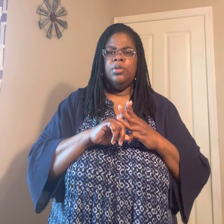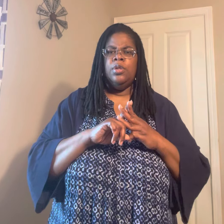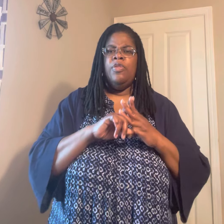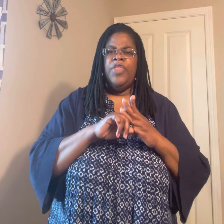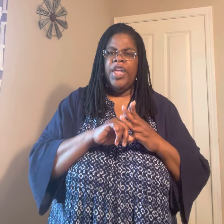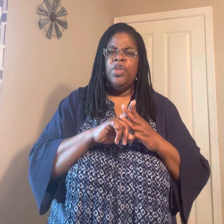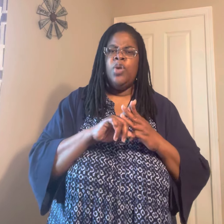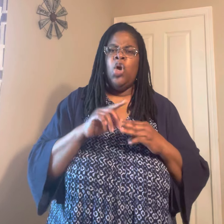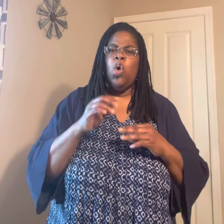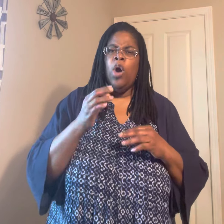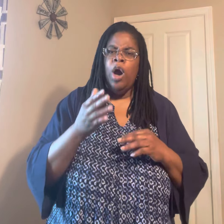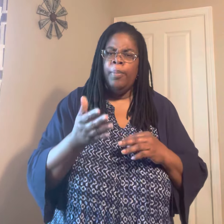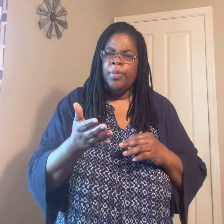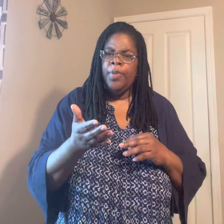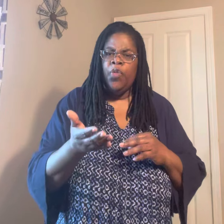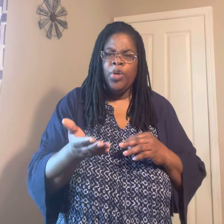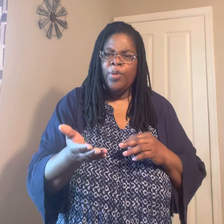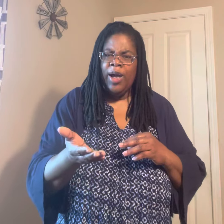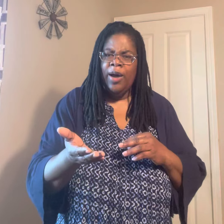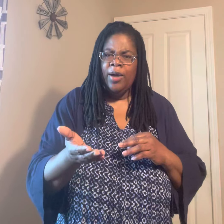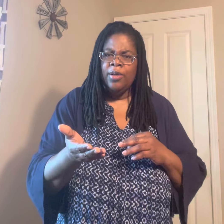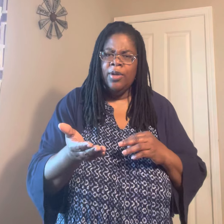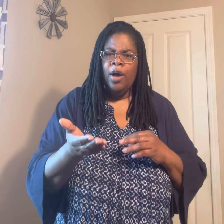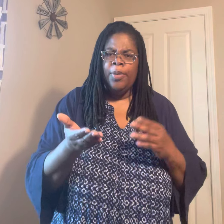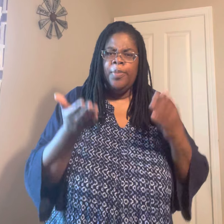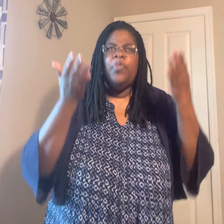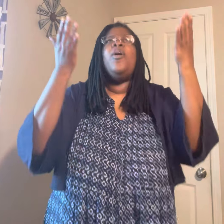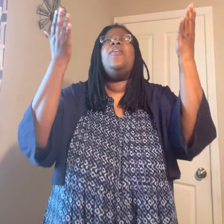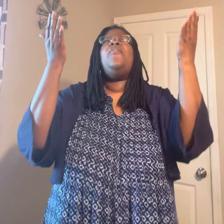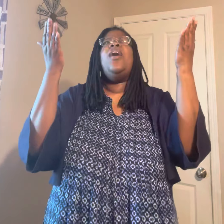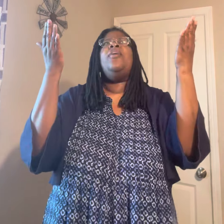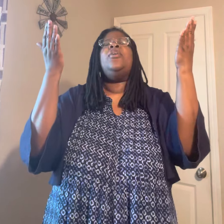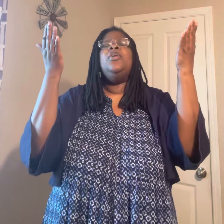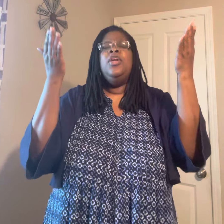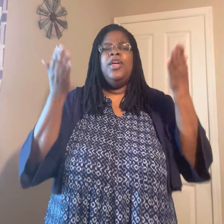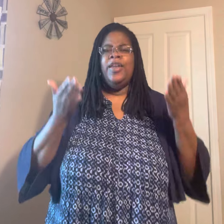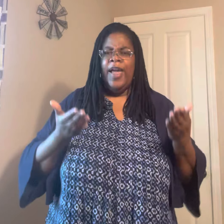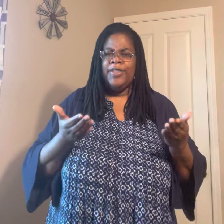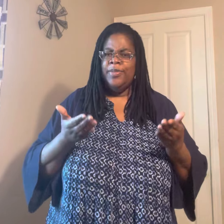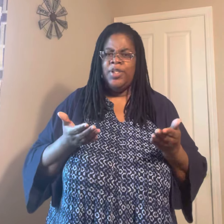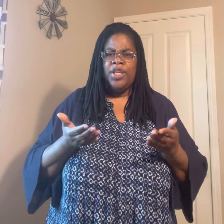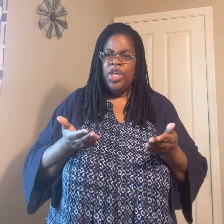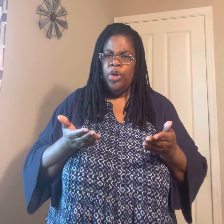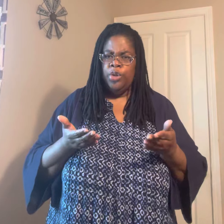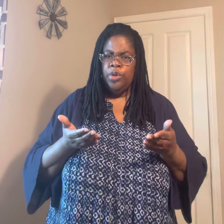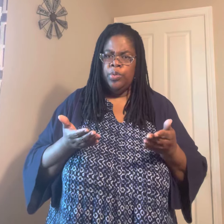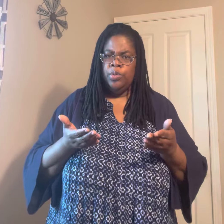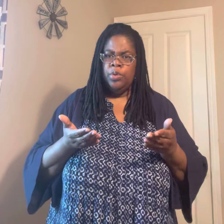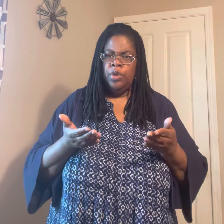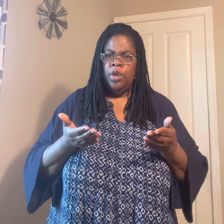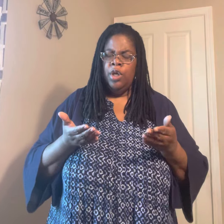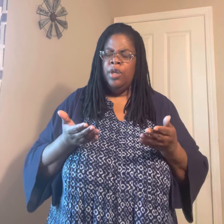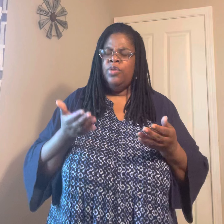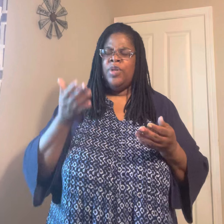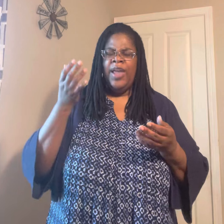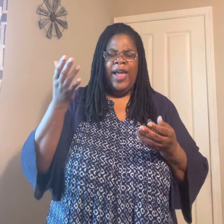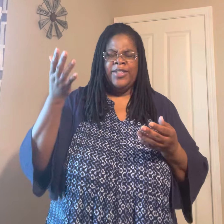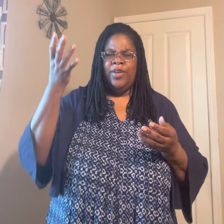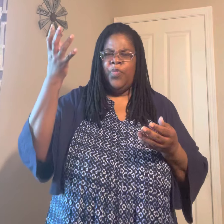Then you can go humbly before your God. Humbly before our Father. And ask him to heal you. You can ask him for